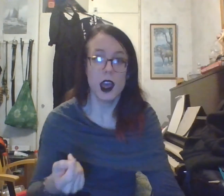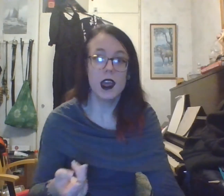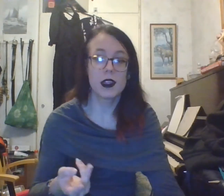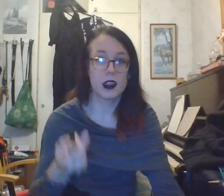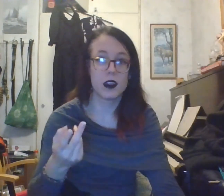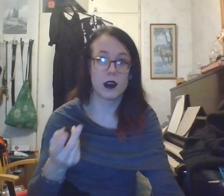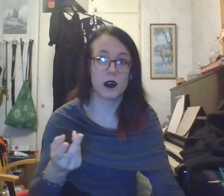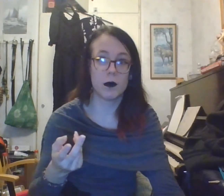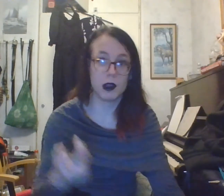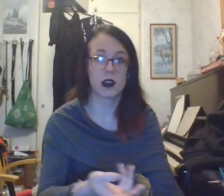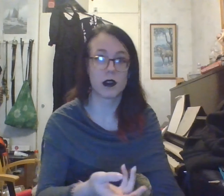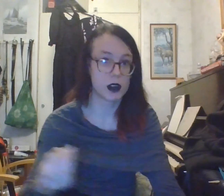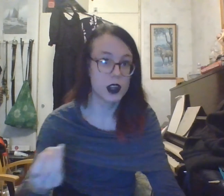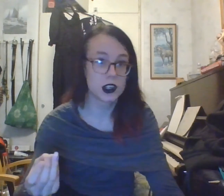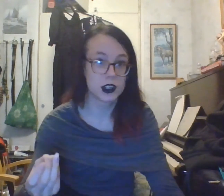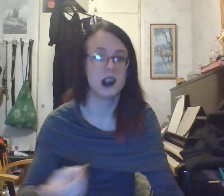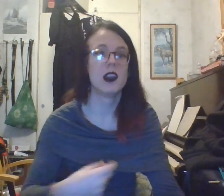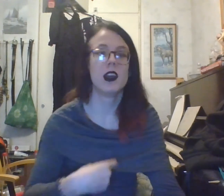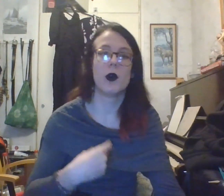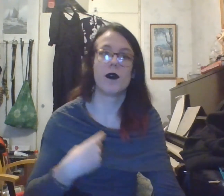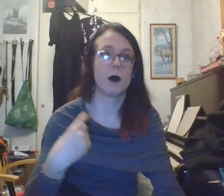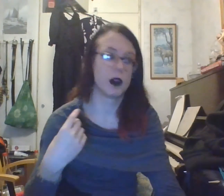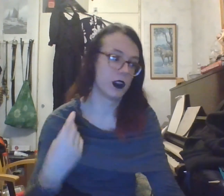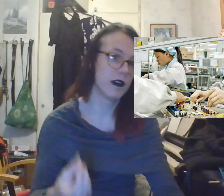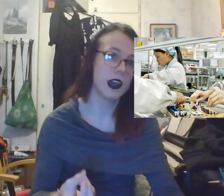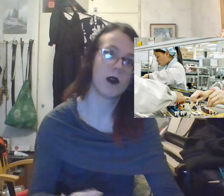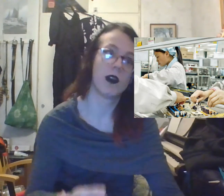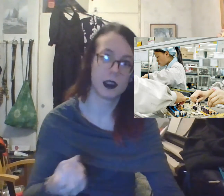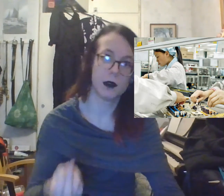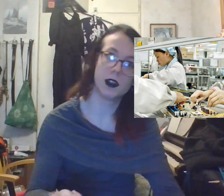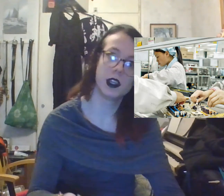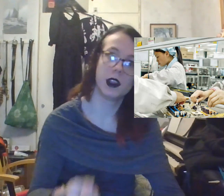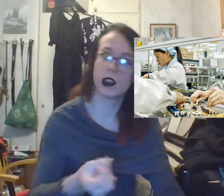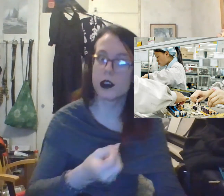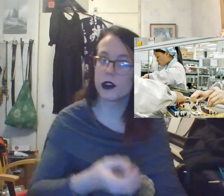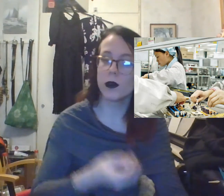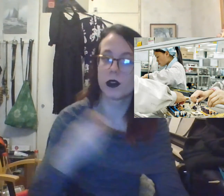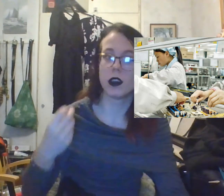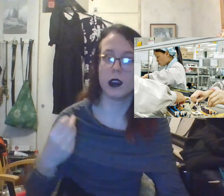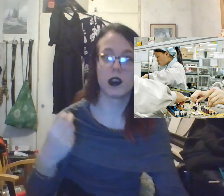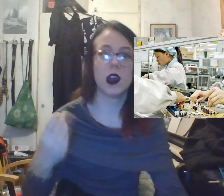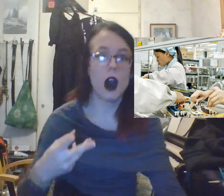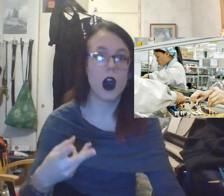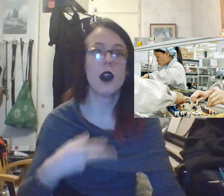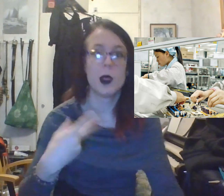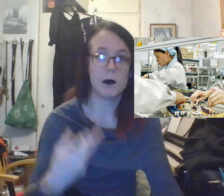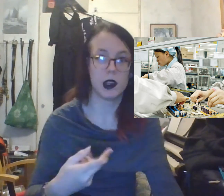is your means of production. Or if you work in a factory, the machines and tools you use are the means of